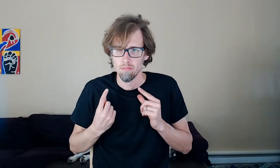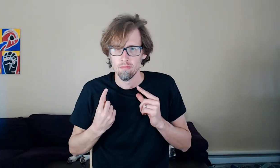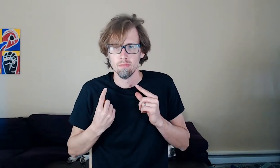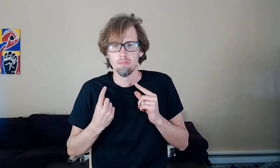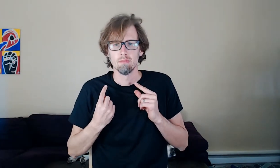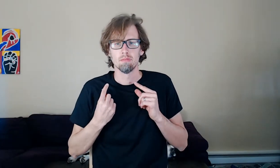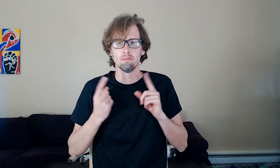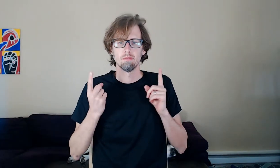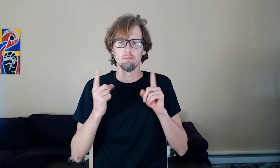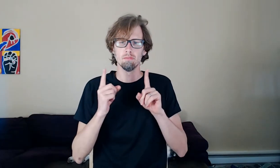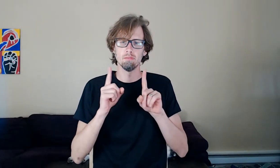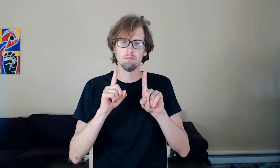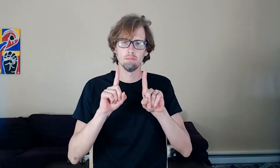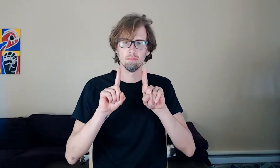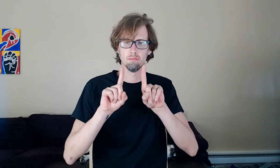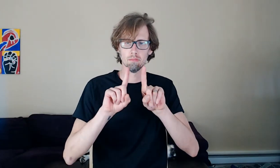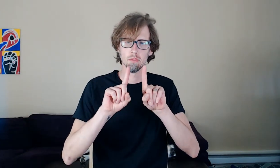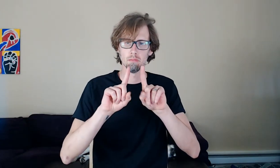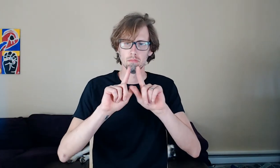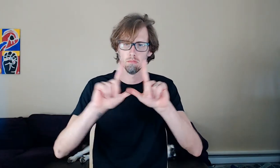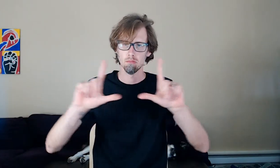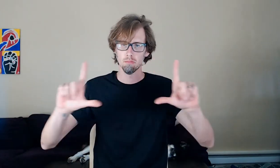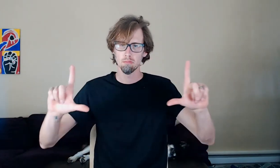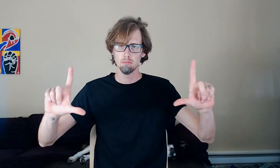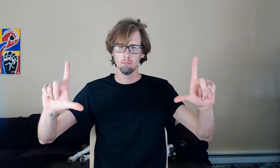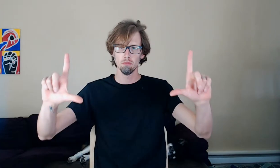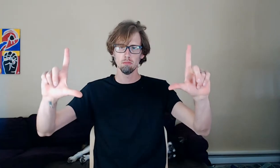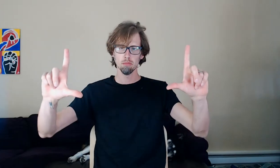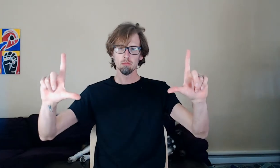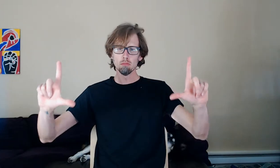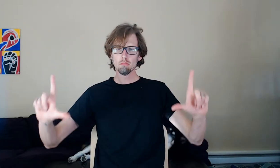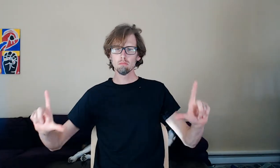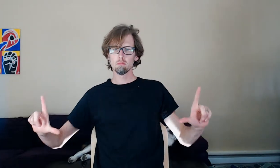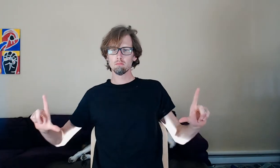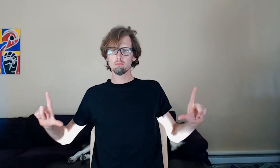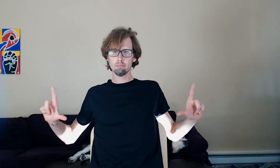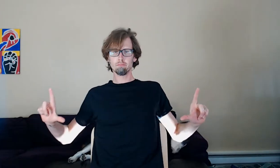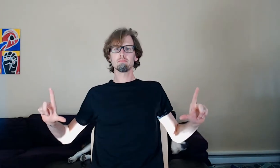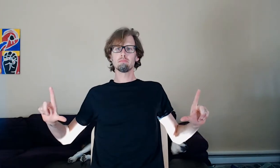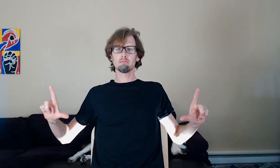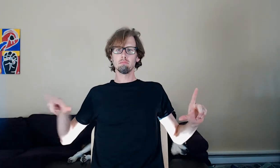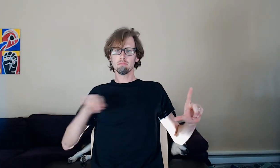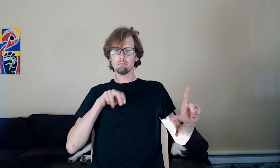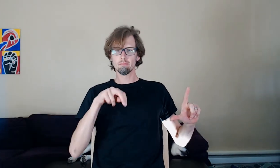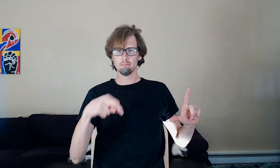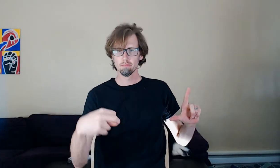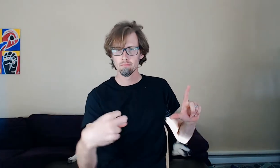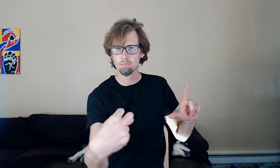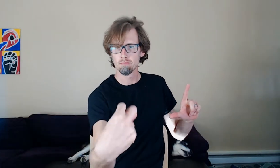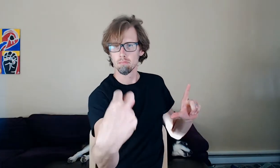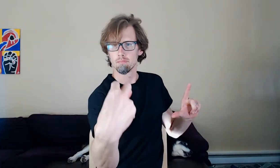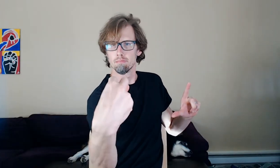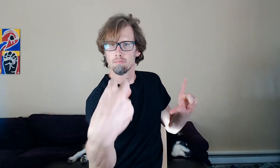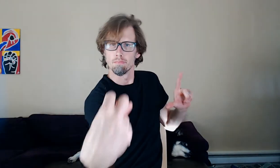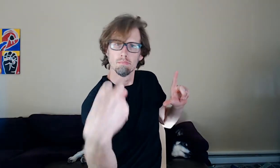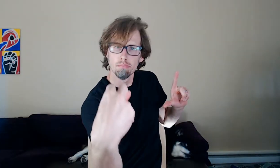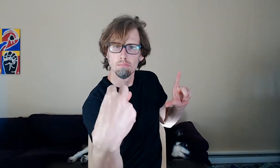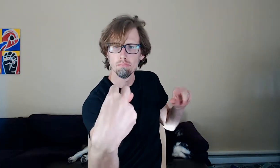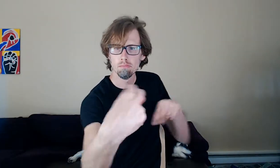drywall once this wall is in place. Along the bottom plate I marked every 16 inches and then centered each one of these studs on that mark. I nailed